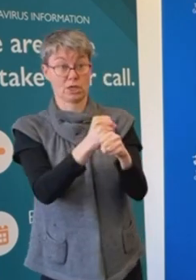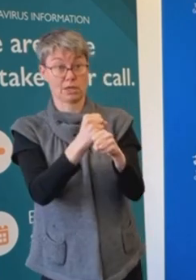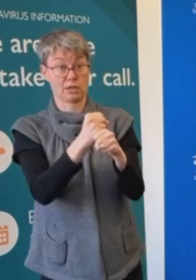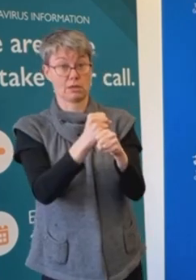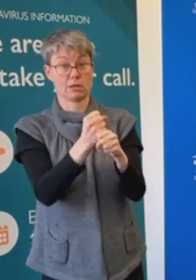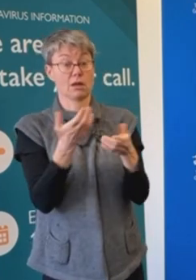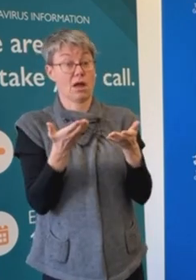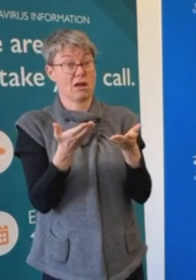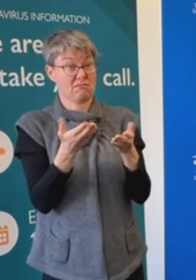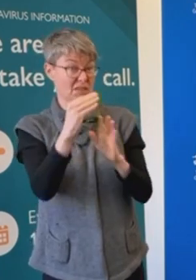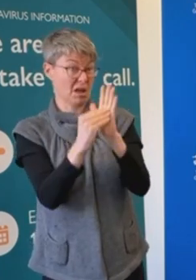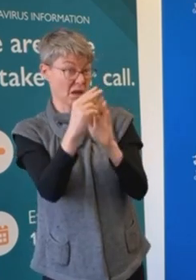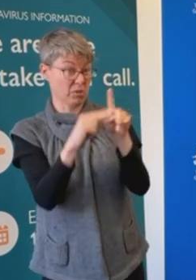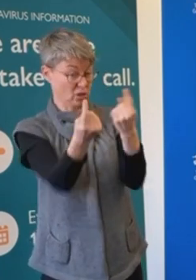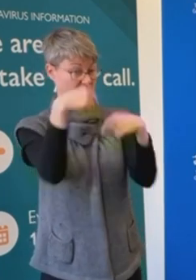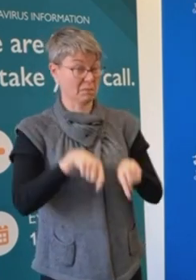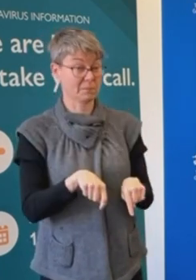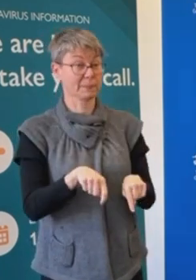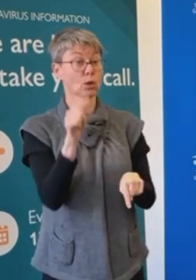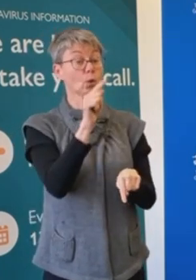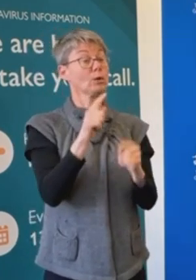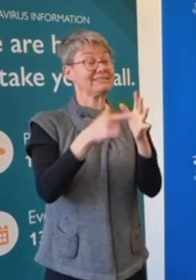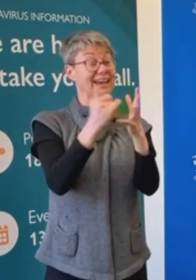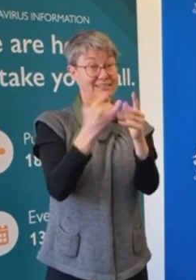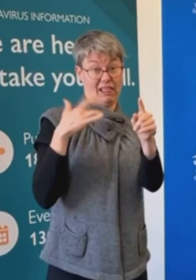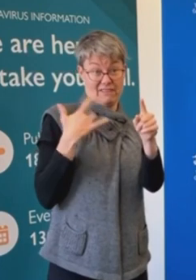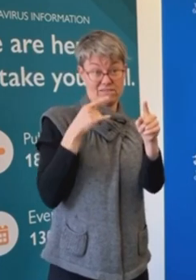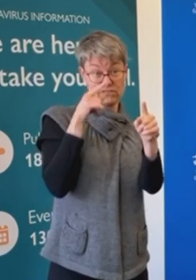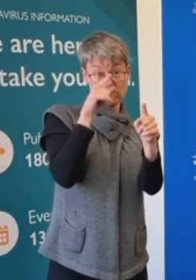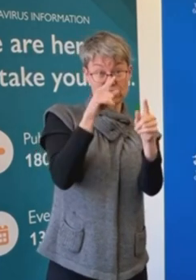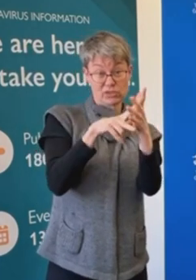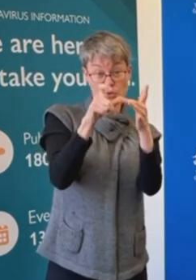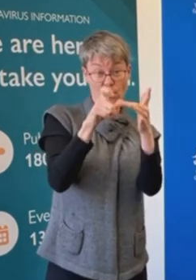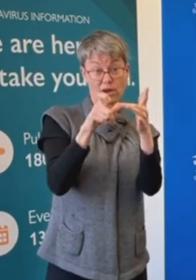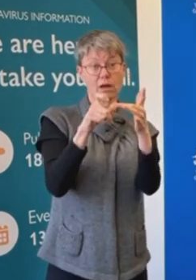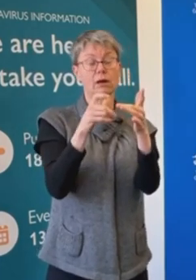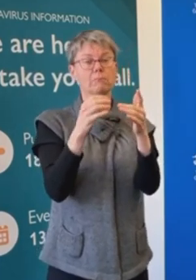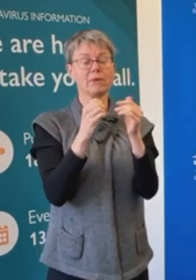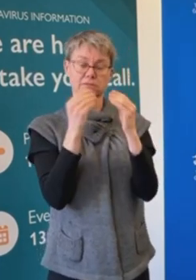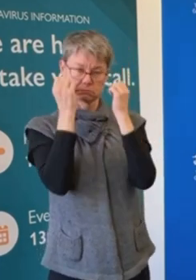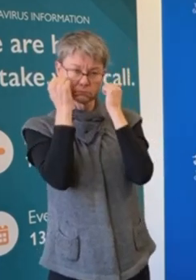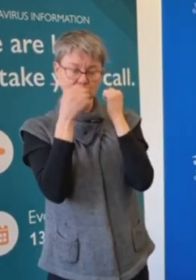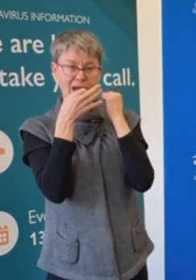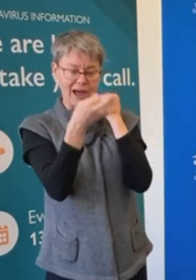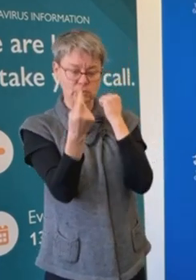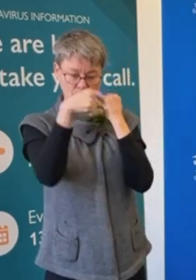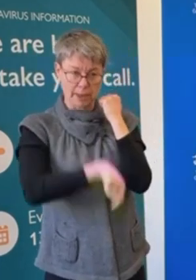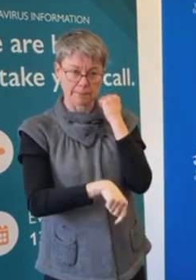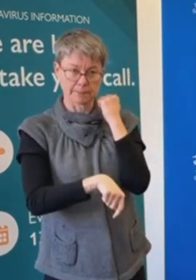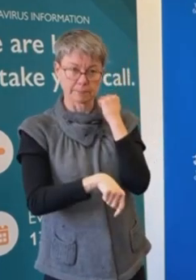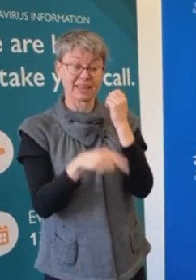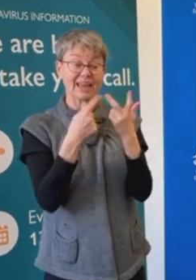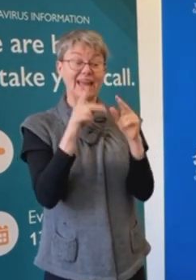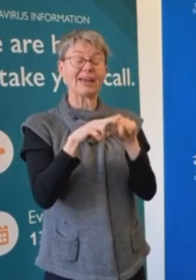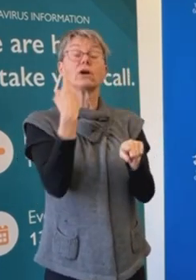apply for essential traveller status to return home but if approved they'll be required to quarantine at a suitable premises on